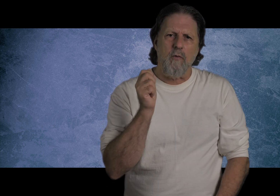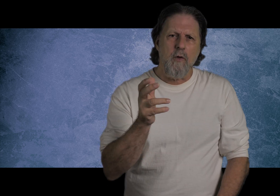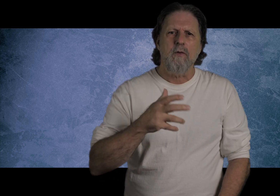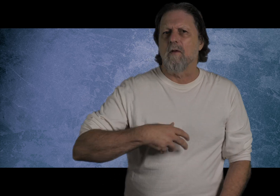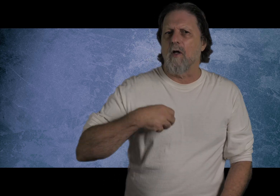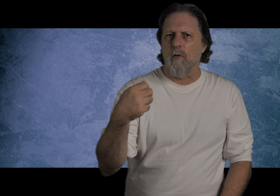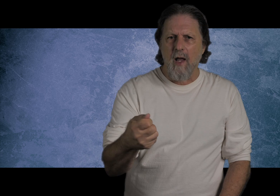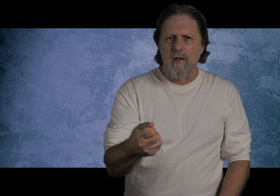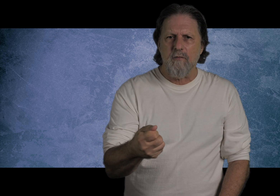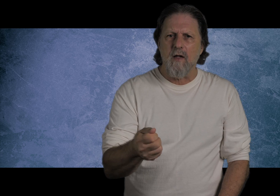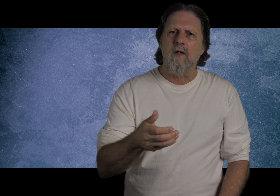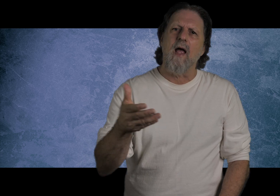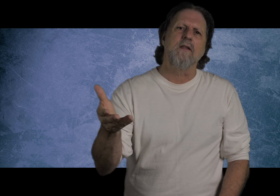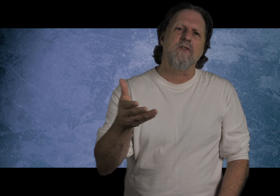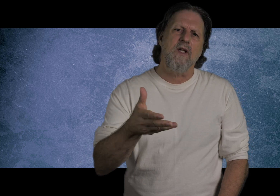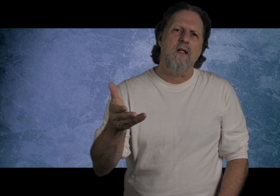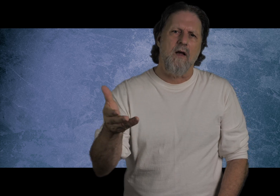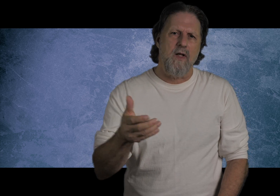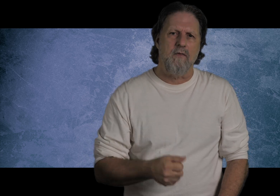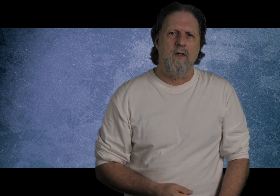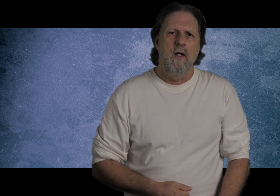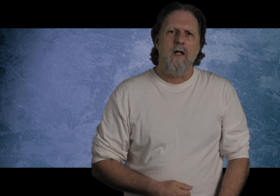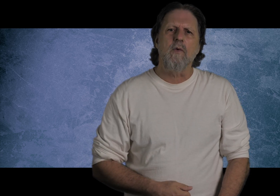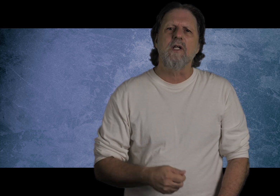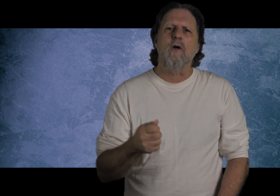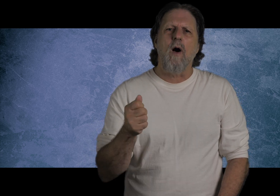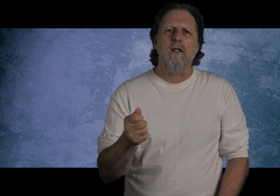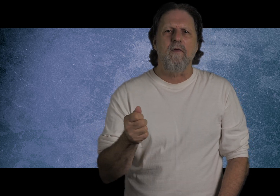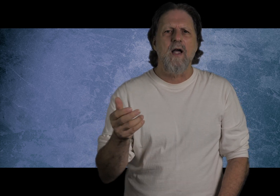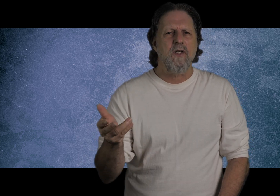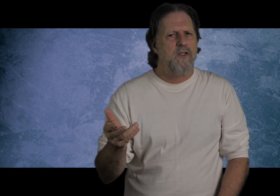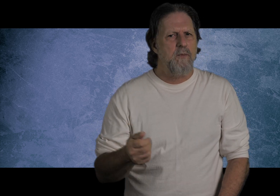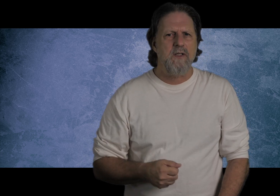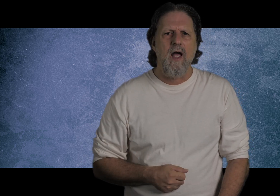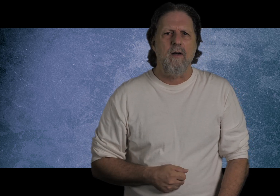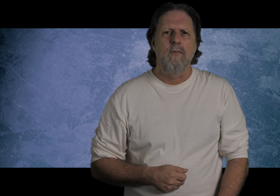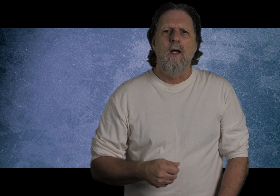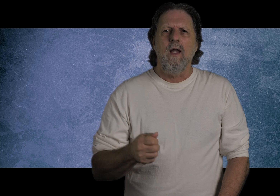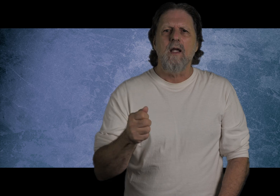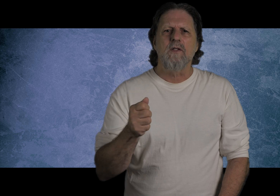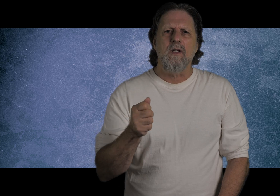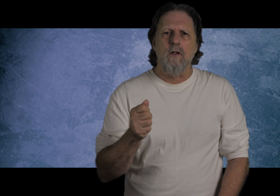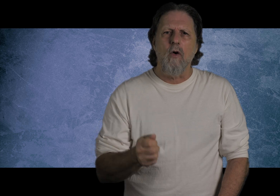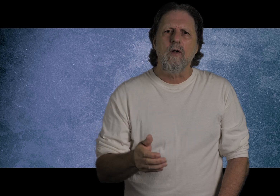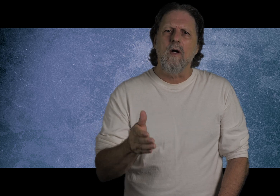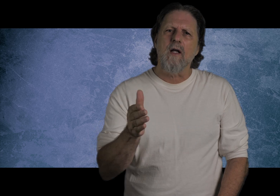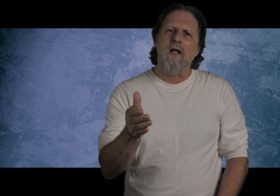the root, the creator of David, and the son of David. In other words, he qualifies as the Messiah. He is the anointed one God